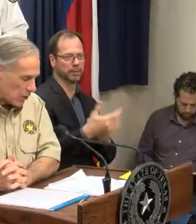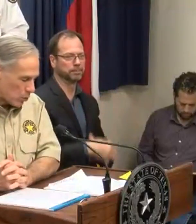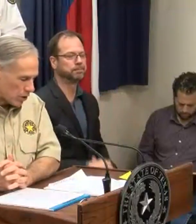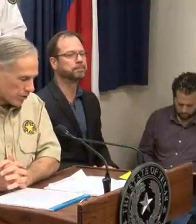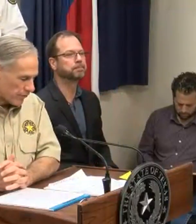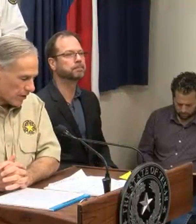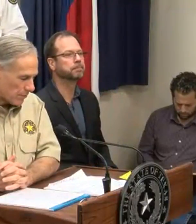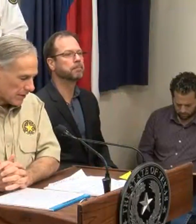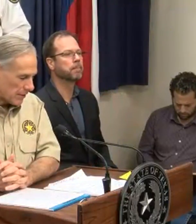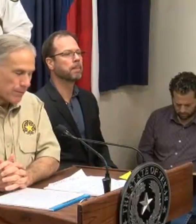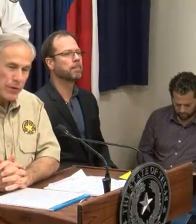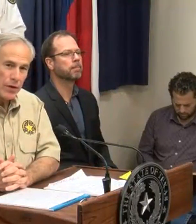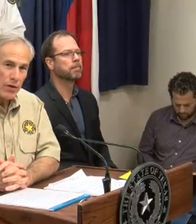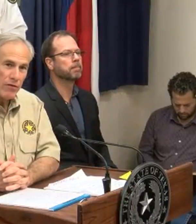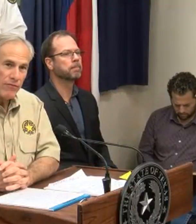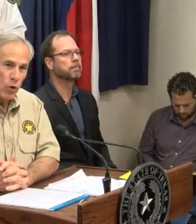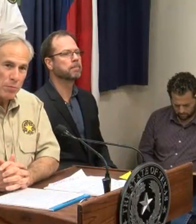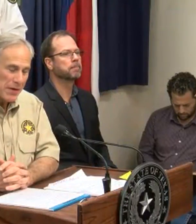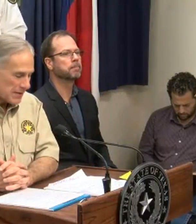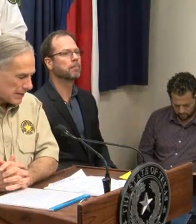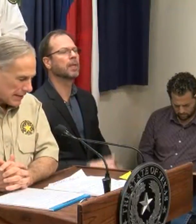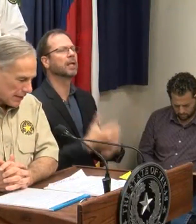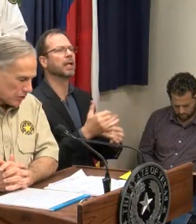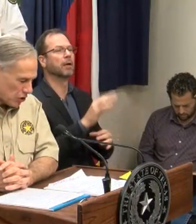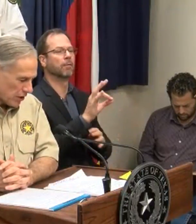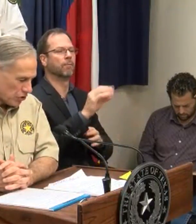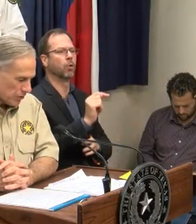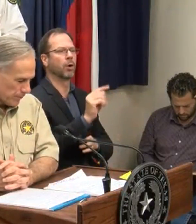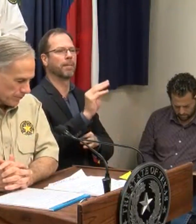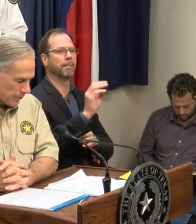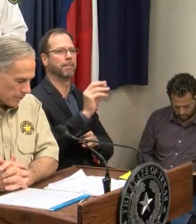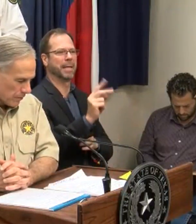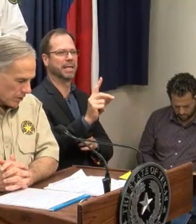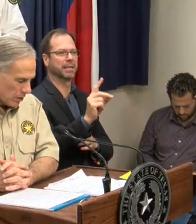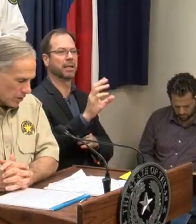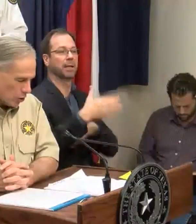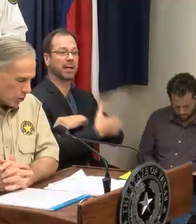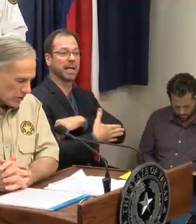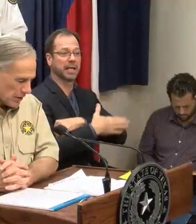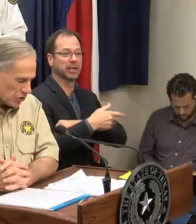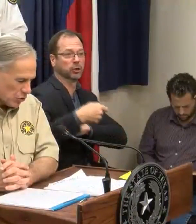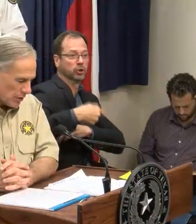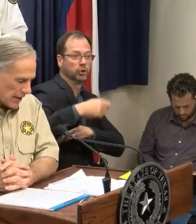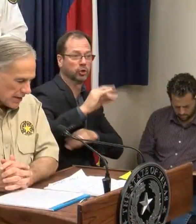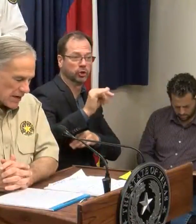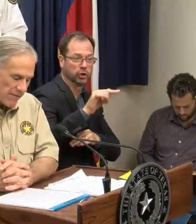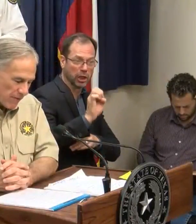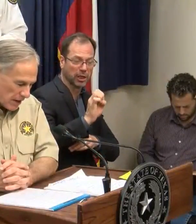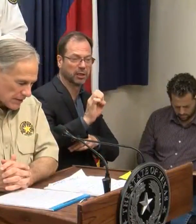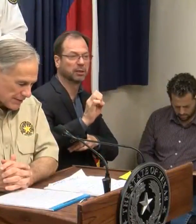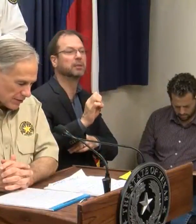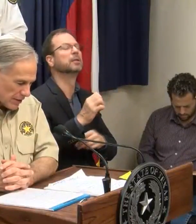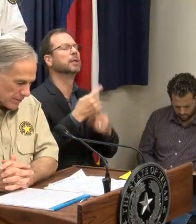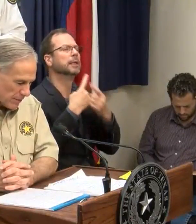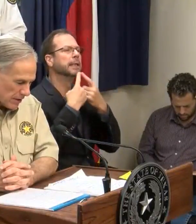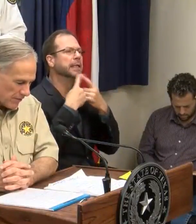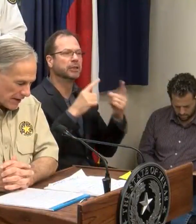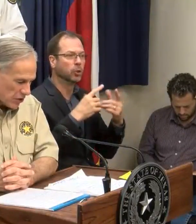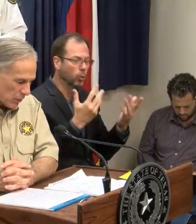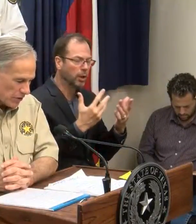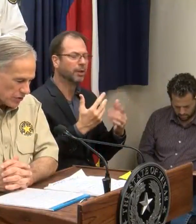I just got word from the Fort Bend County judge who has issued a voluntary